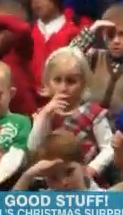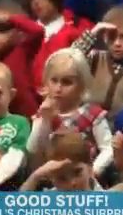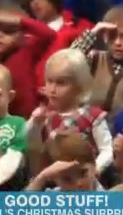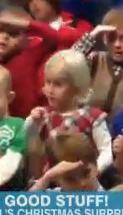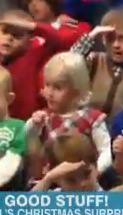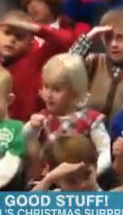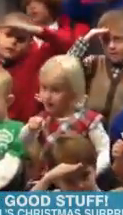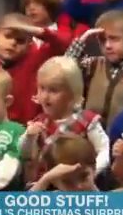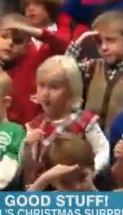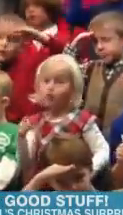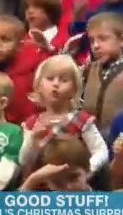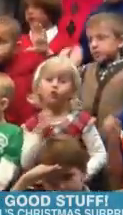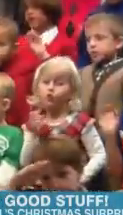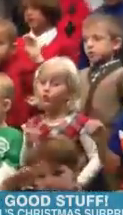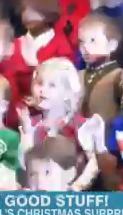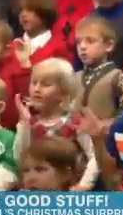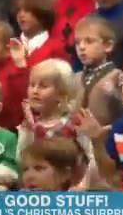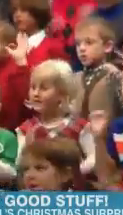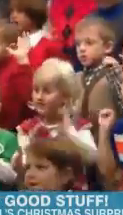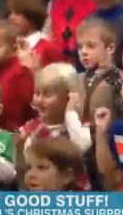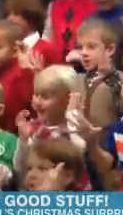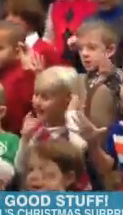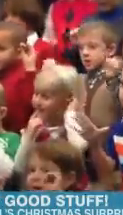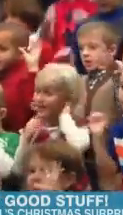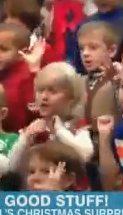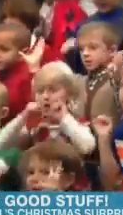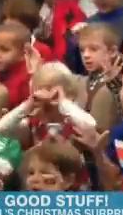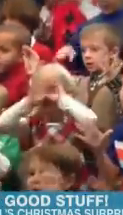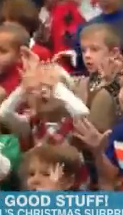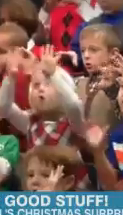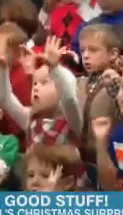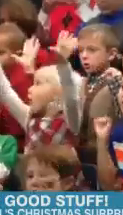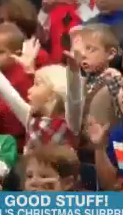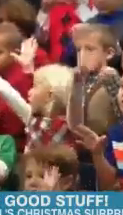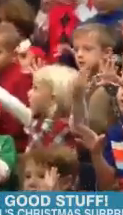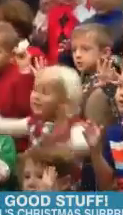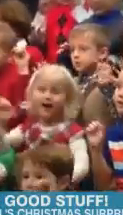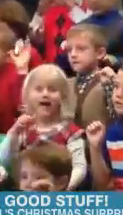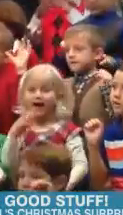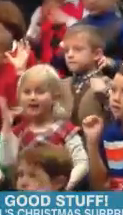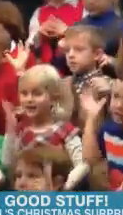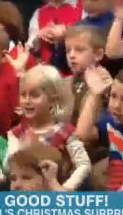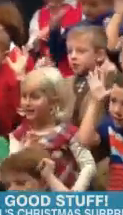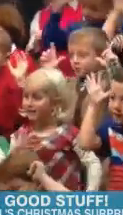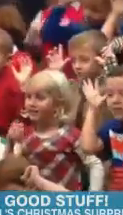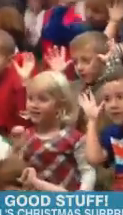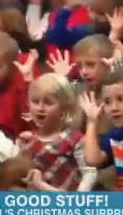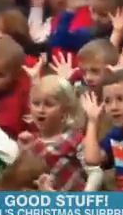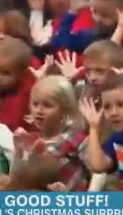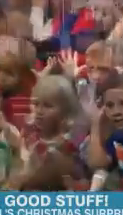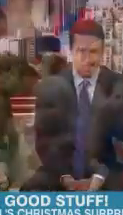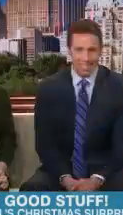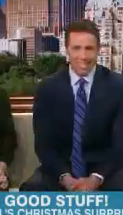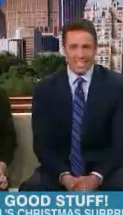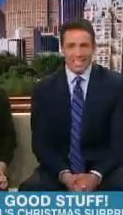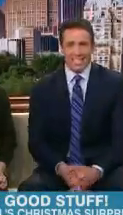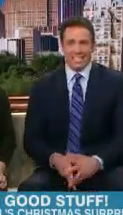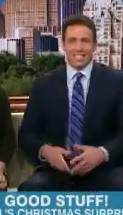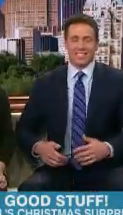She says also that, quote, she's a much better interpreter than Nelson Mandela's fake one. Look at her. What a